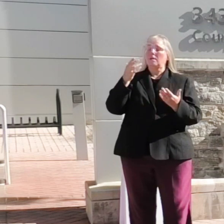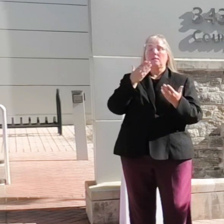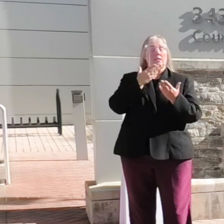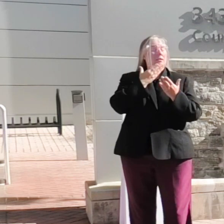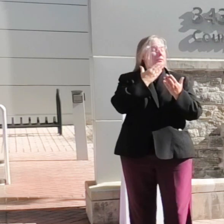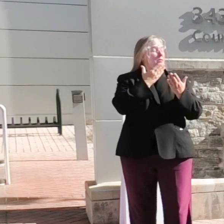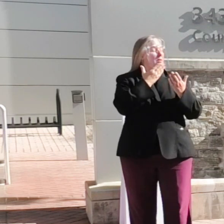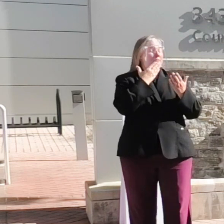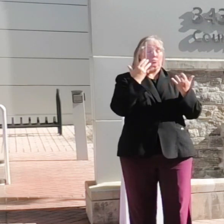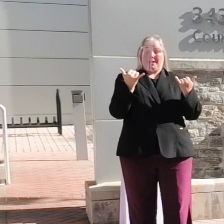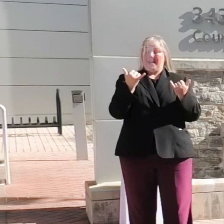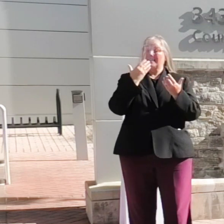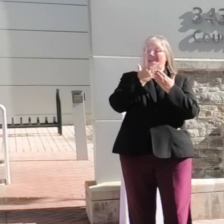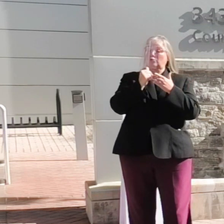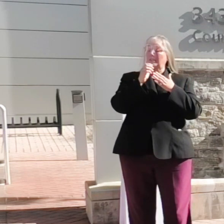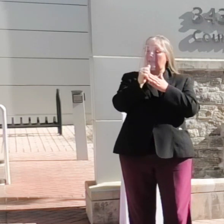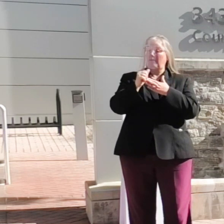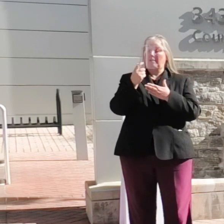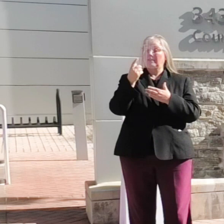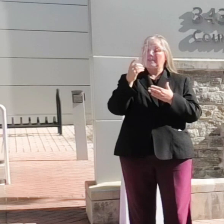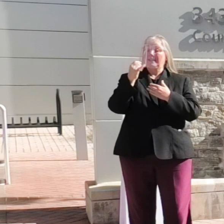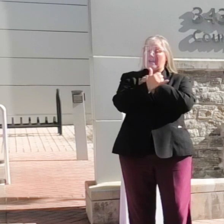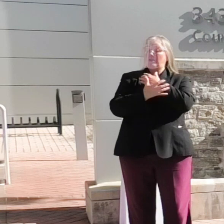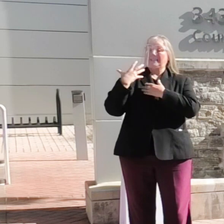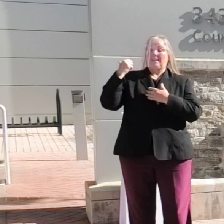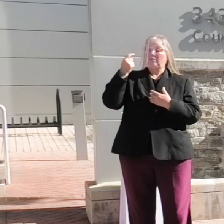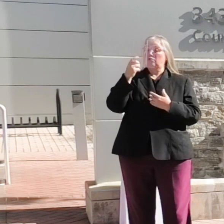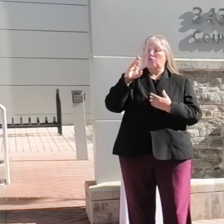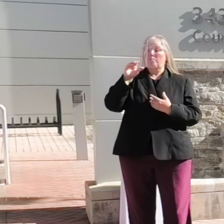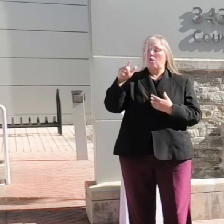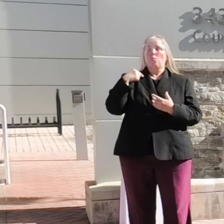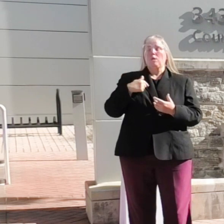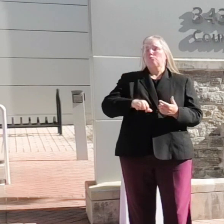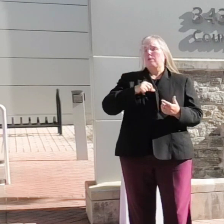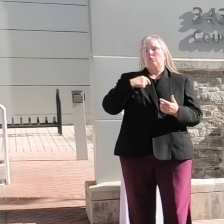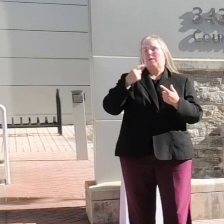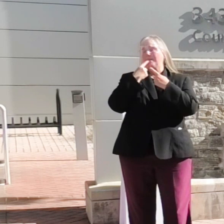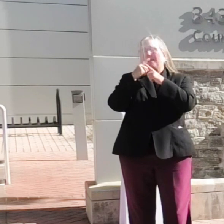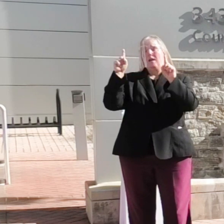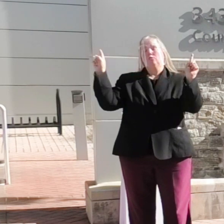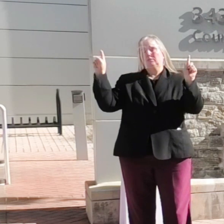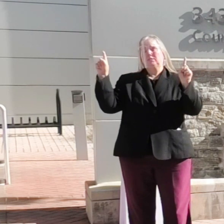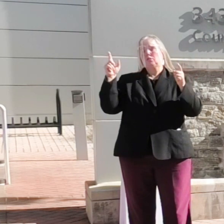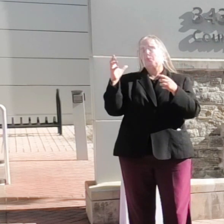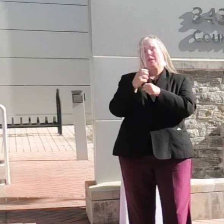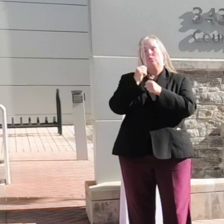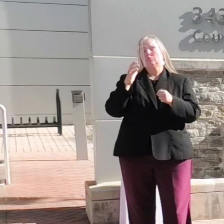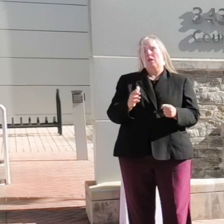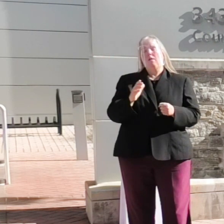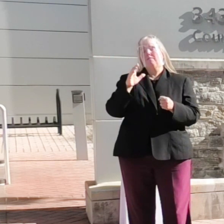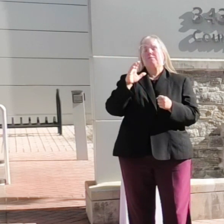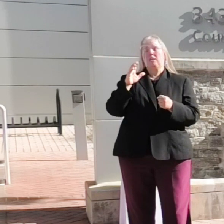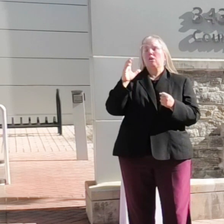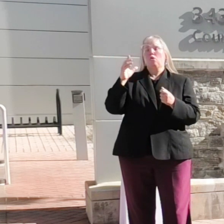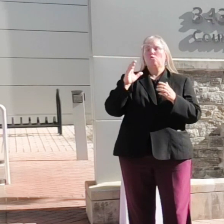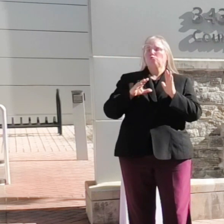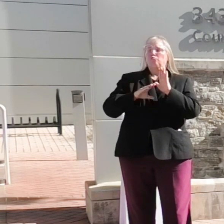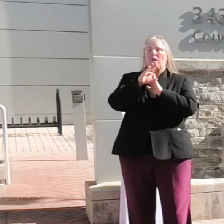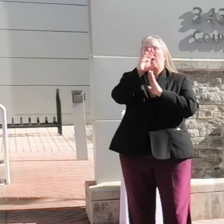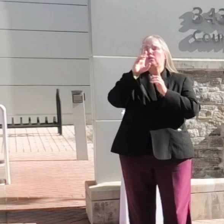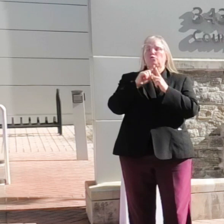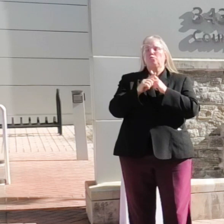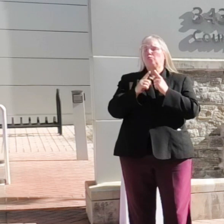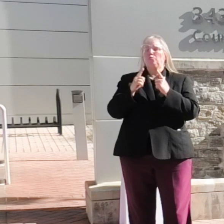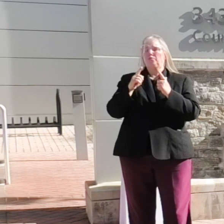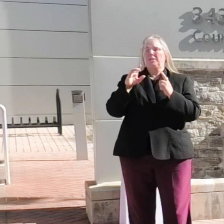Executive Dr. Ball, we're proud to announce the winners of the Rise to the Challenge grants. Along with our